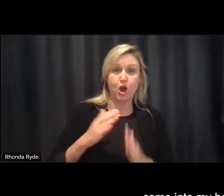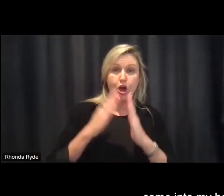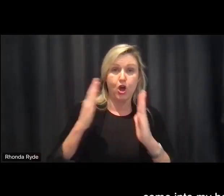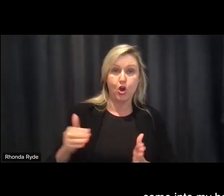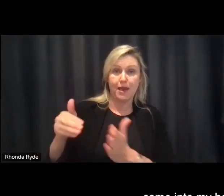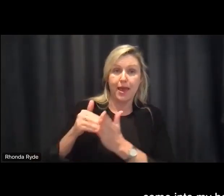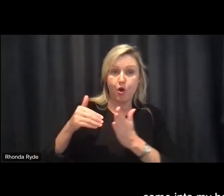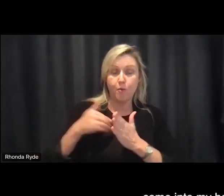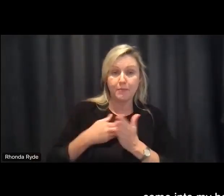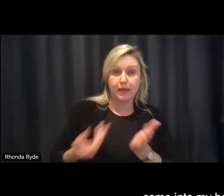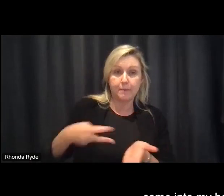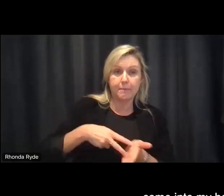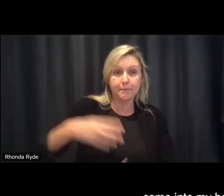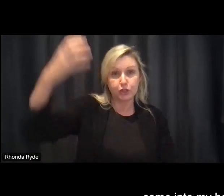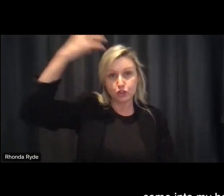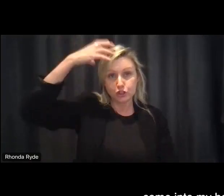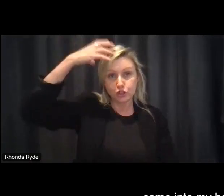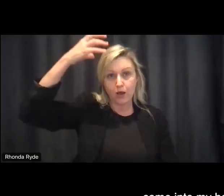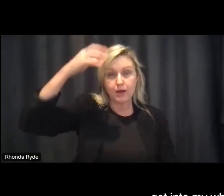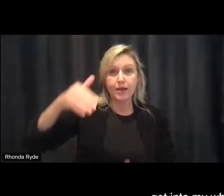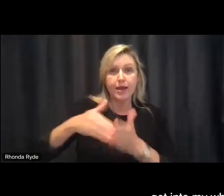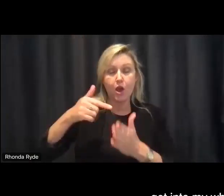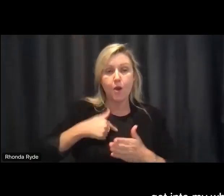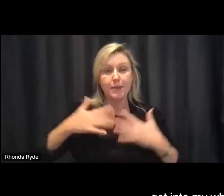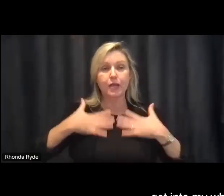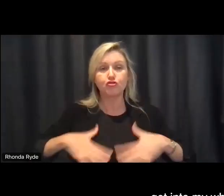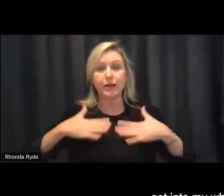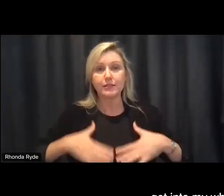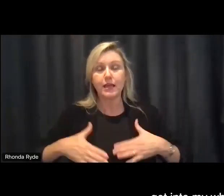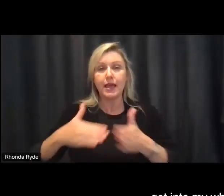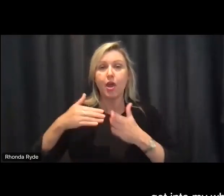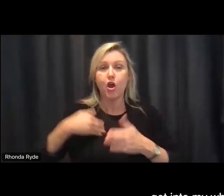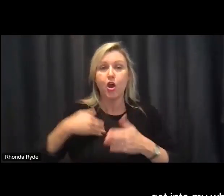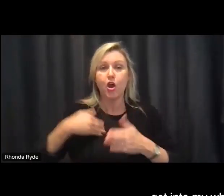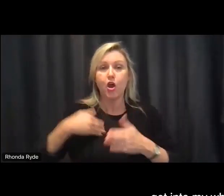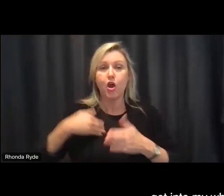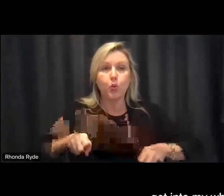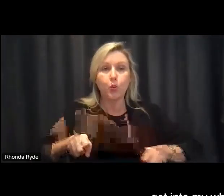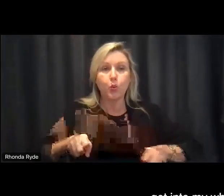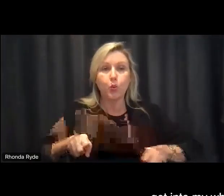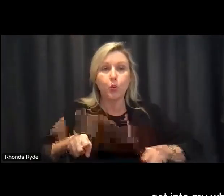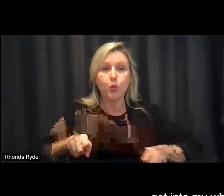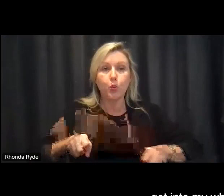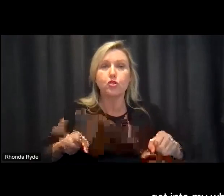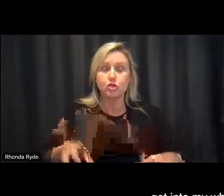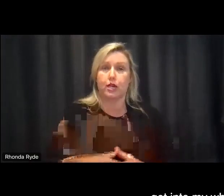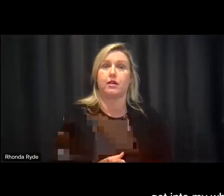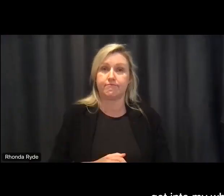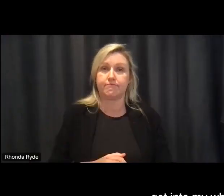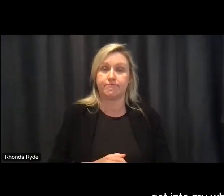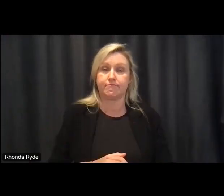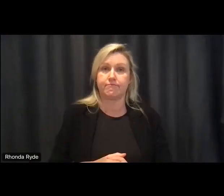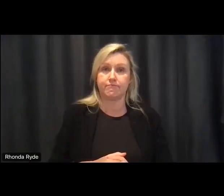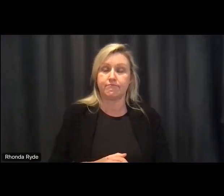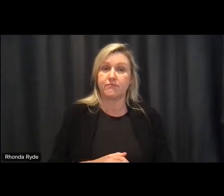shower help me to get dressed get into my wheelchair with the purpose of getting helping me to get on with my